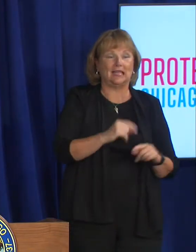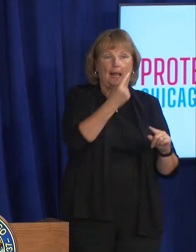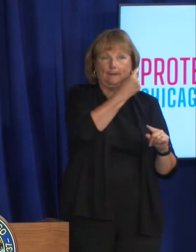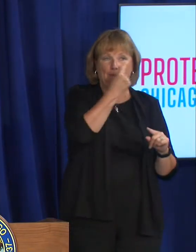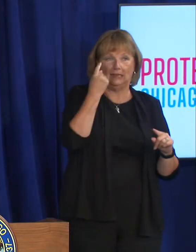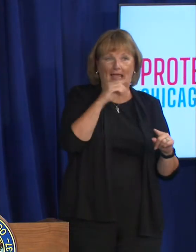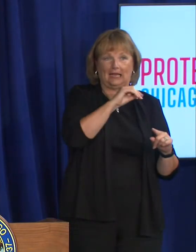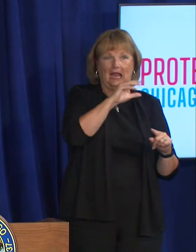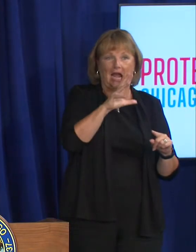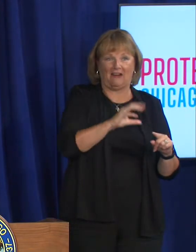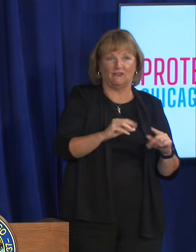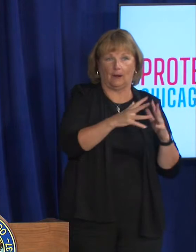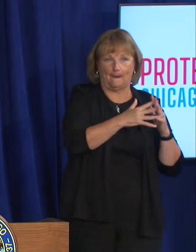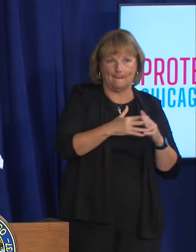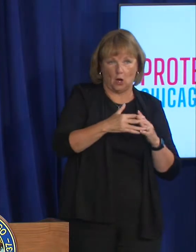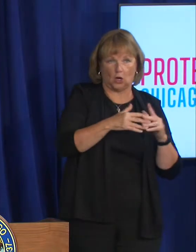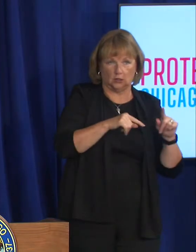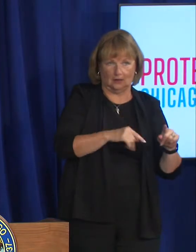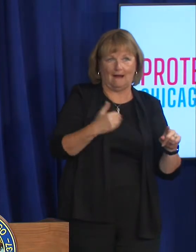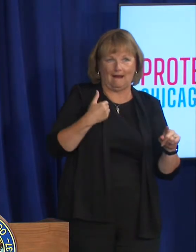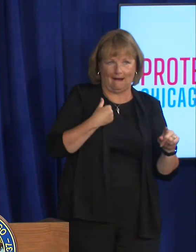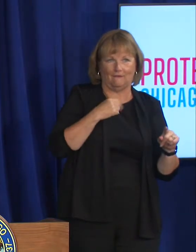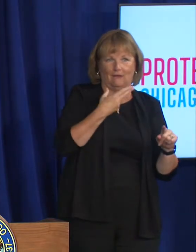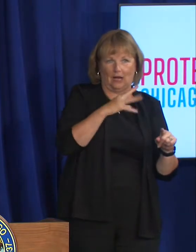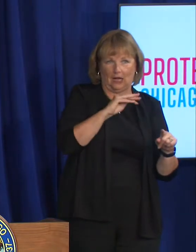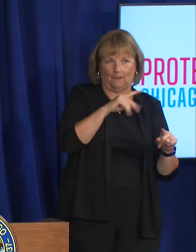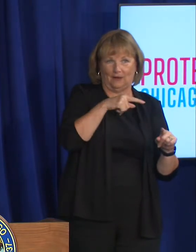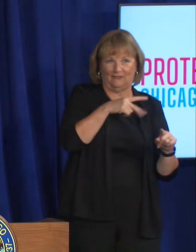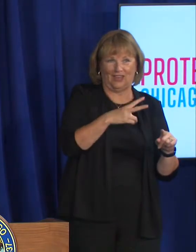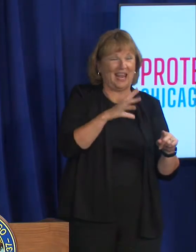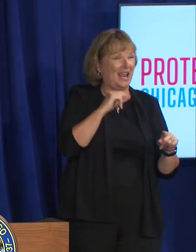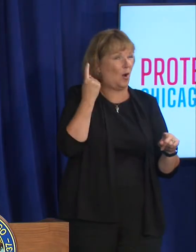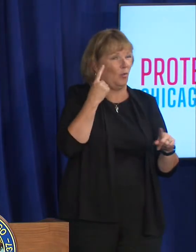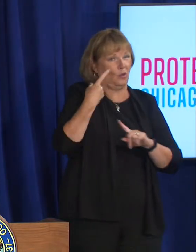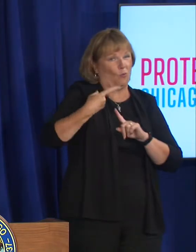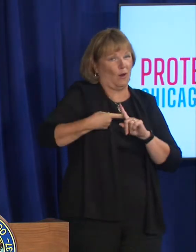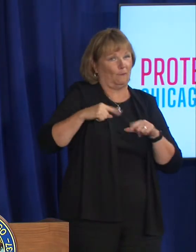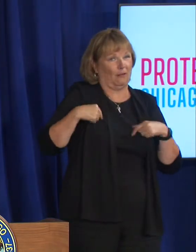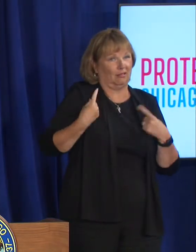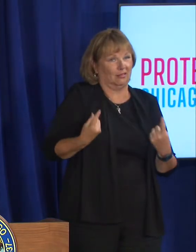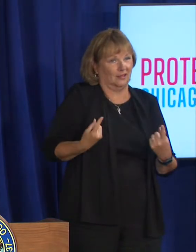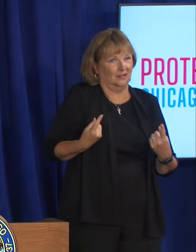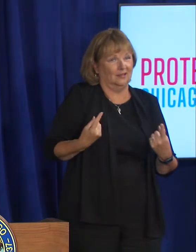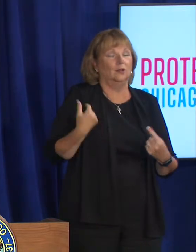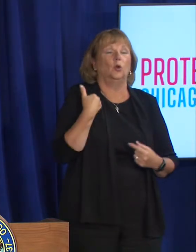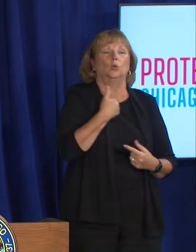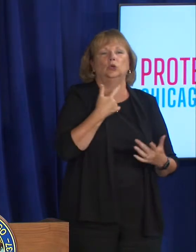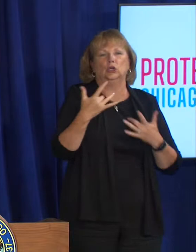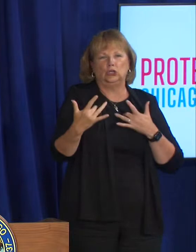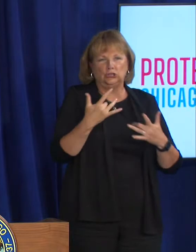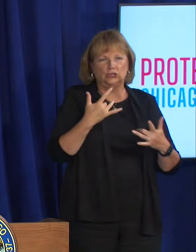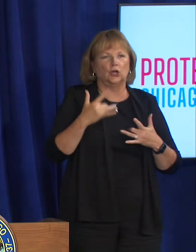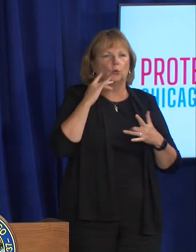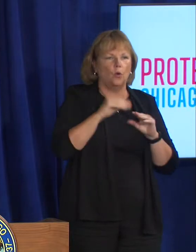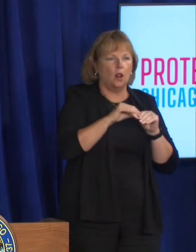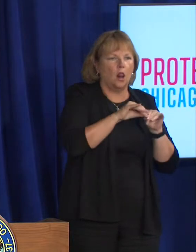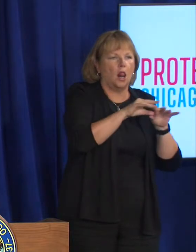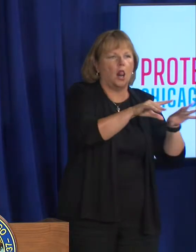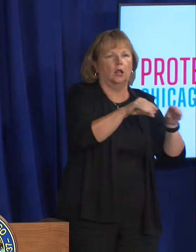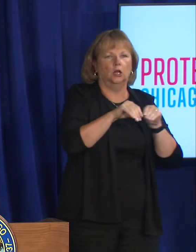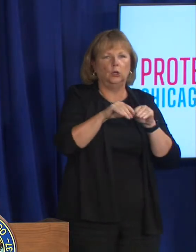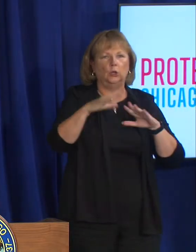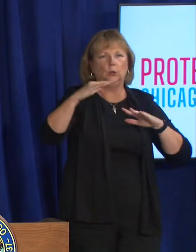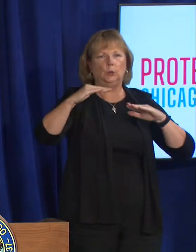african-american uh and you know we've we're a month into the response so we we are concerned that we will continue to see disparities